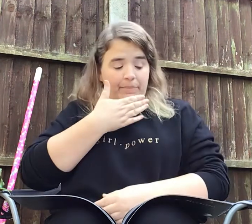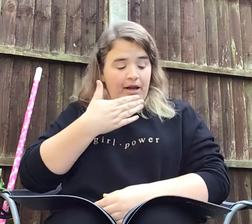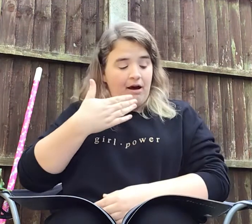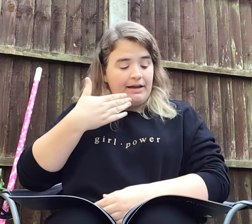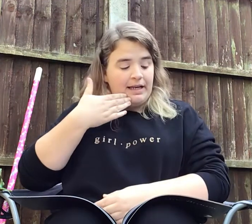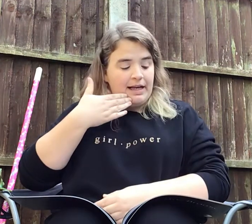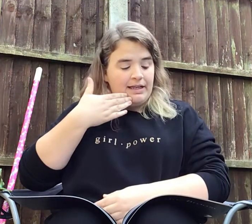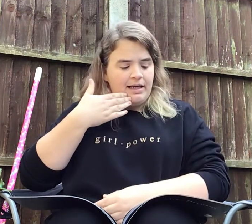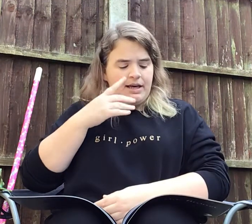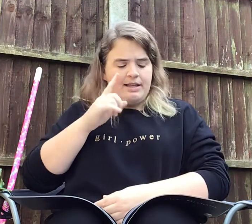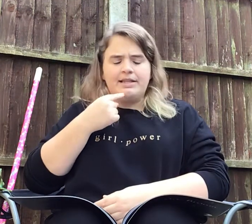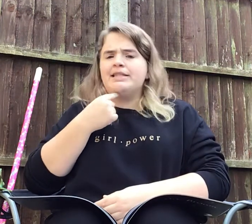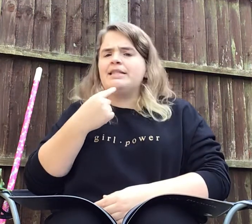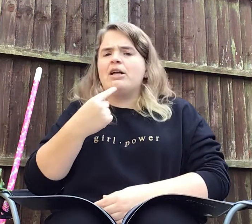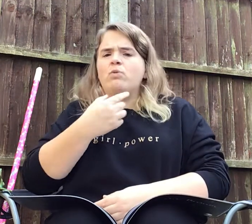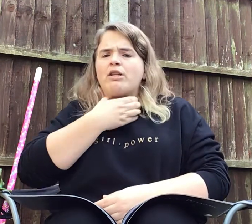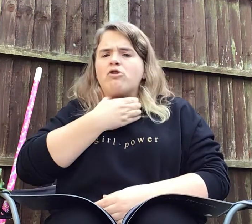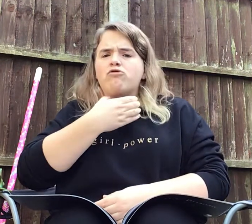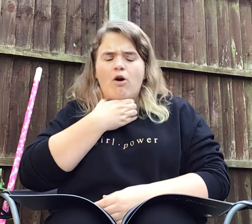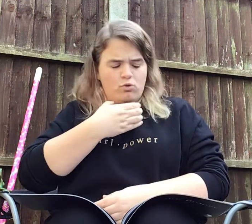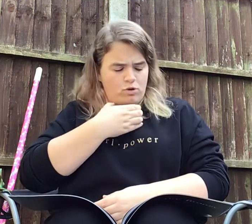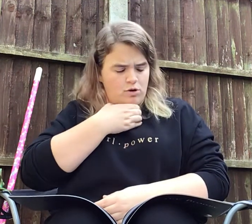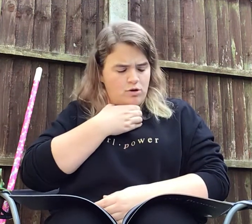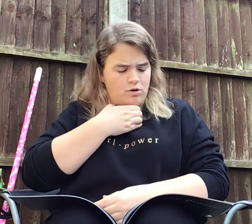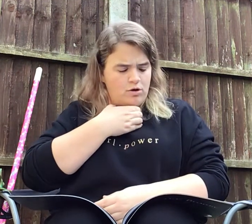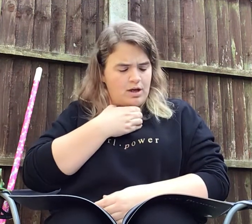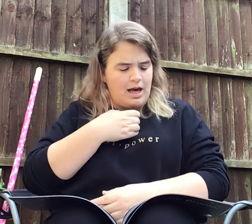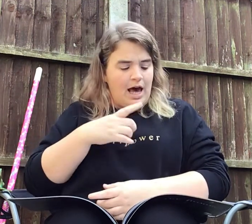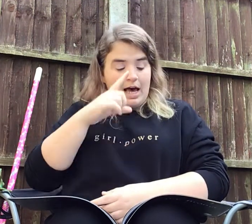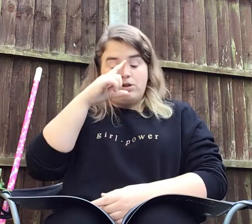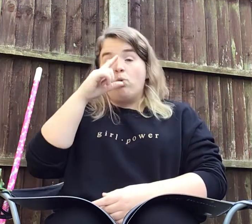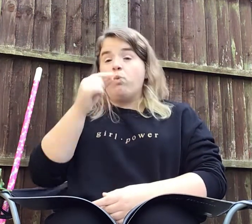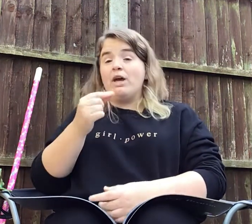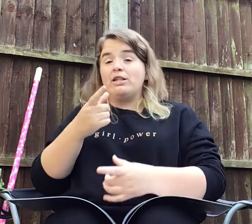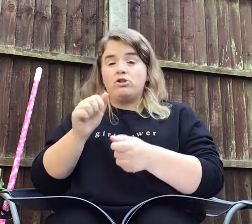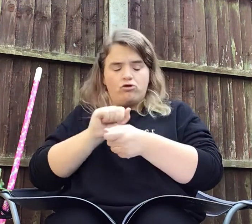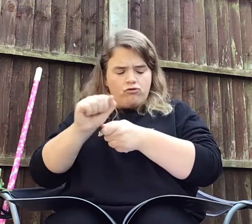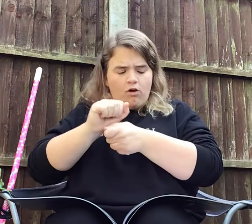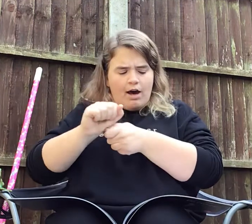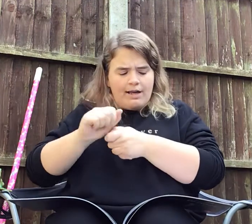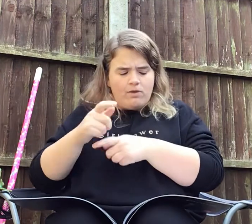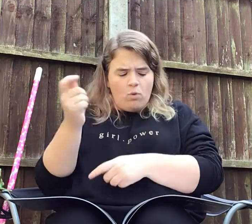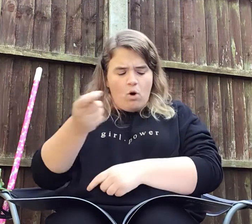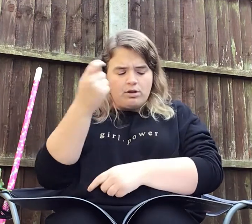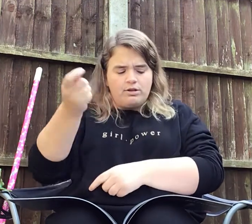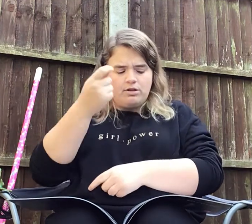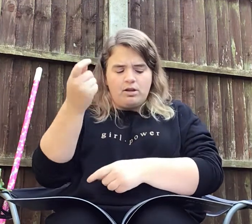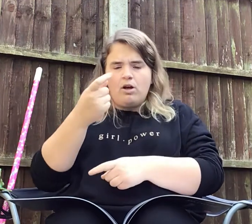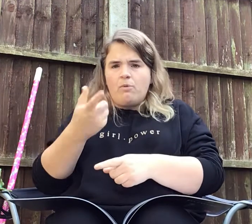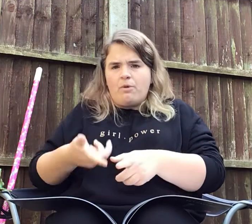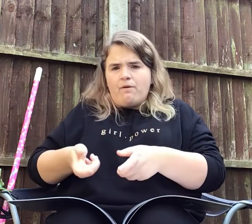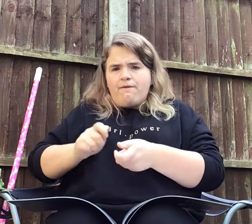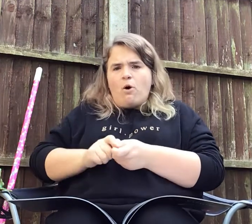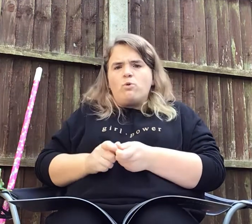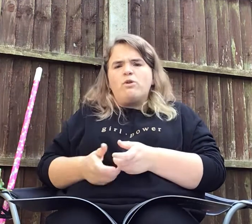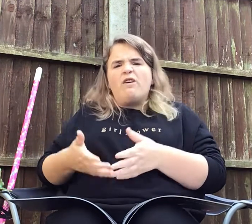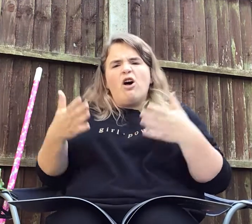politely and said with a croak, as the witch dried the wand with a fold of her